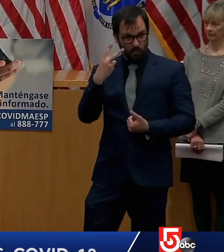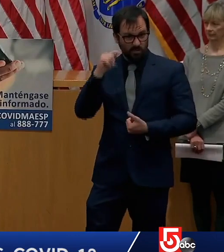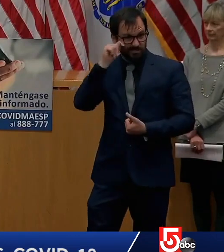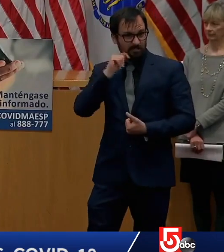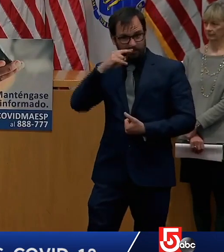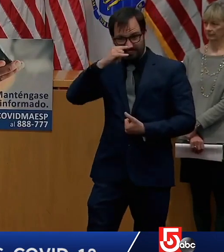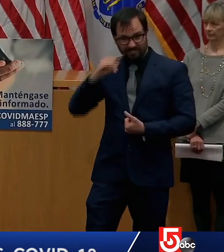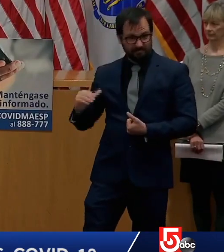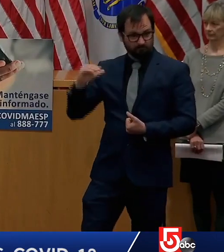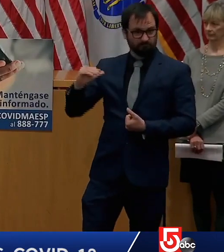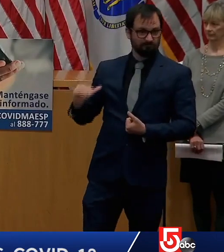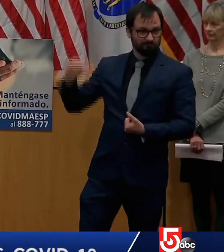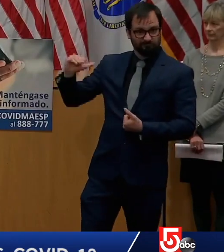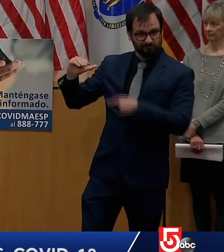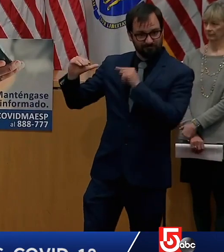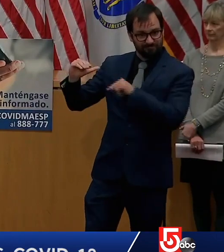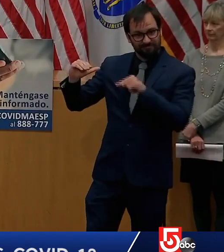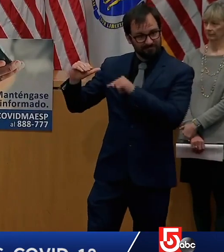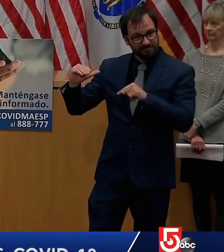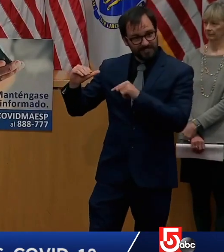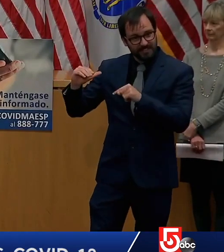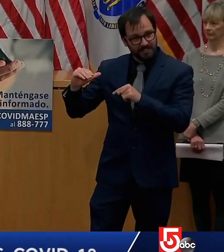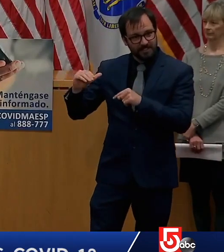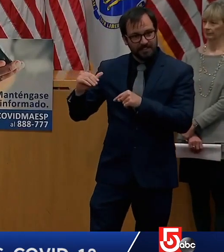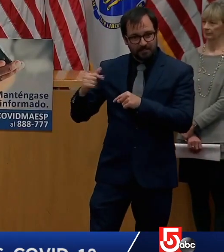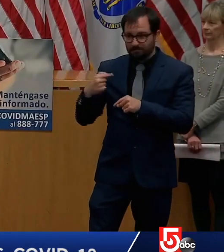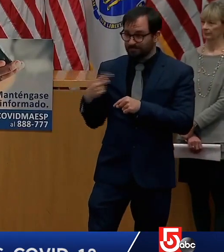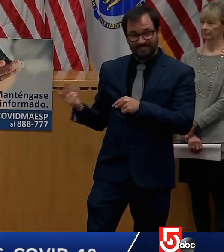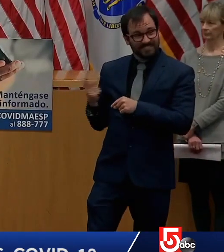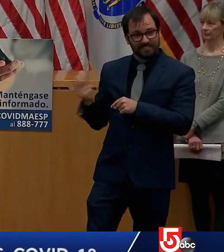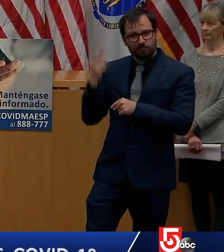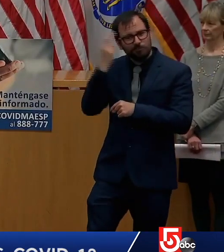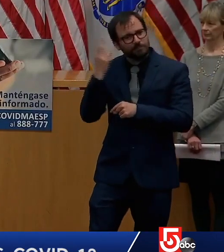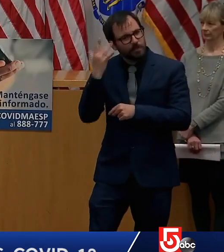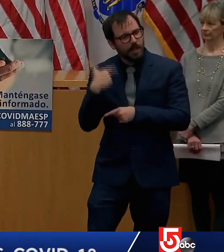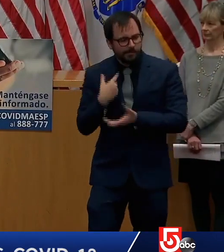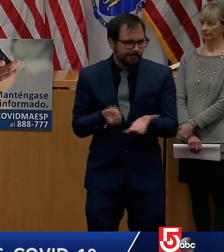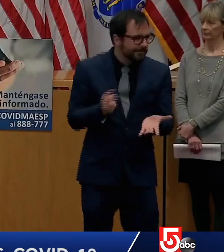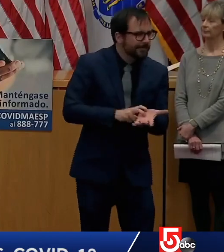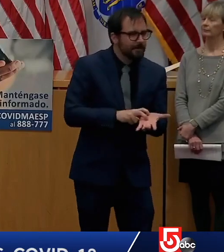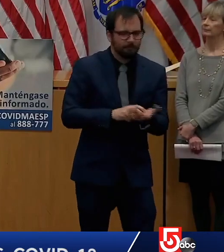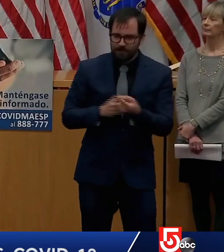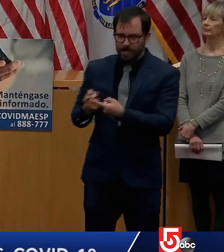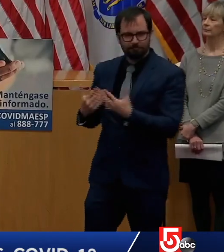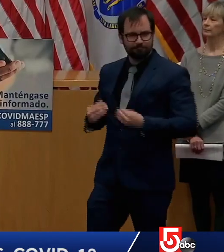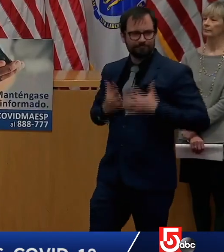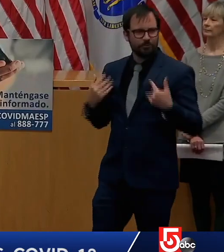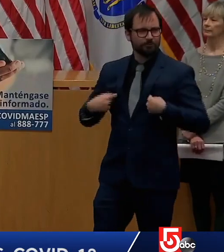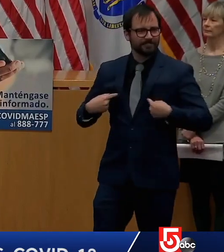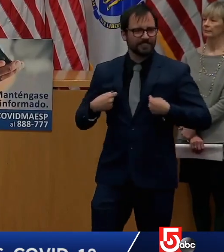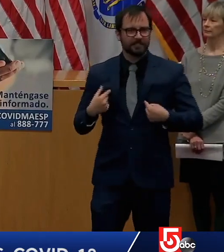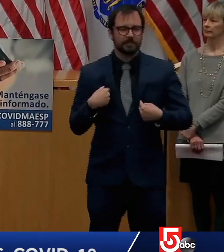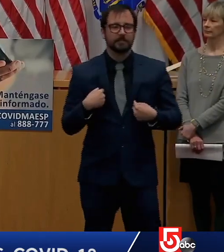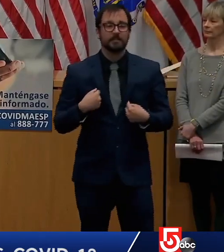commonwealth my advice along with my husband's is to to learn as much as you can with the tools that your teachers are sharing with